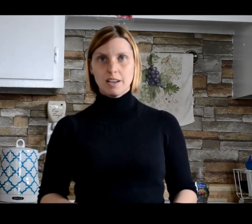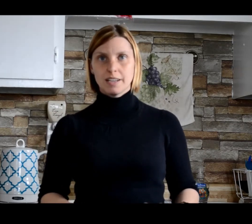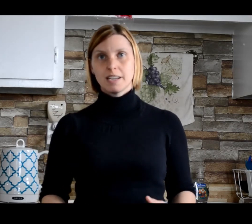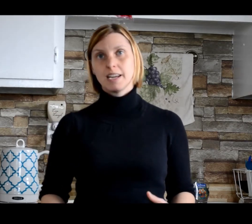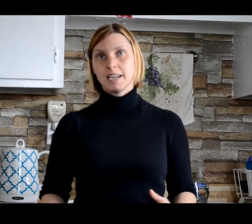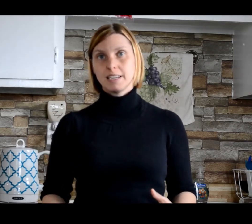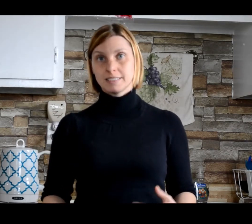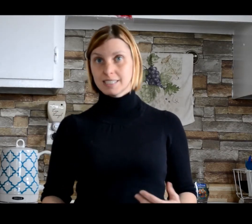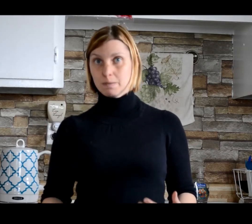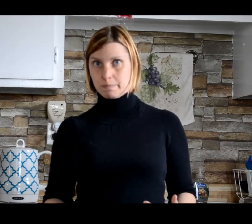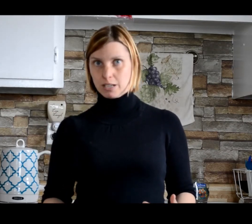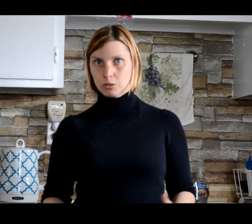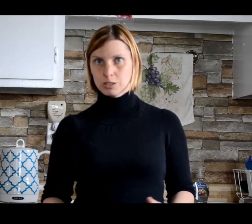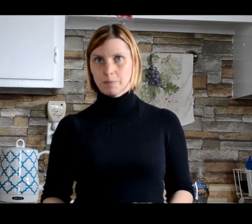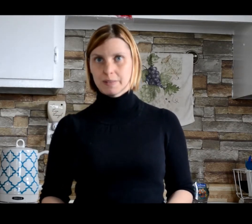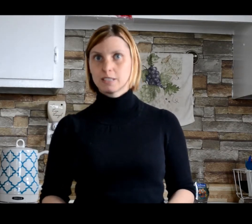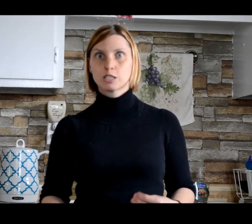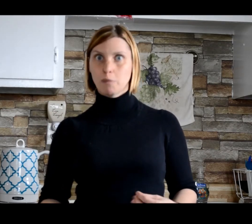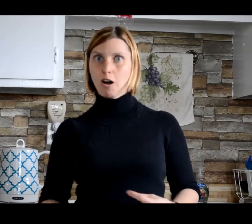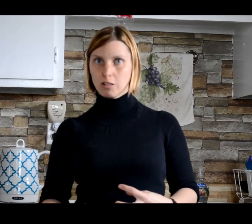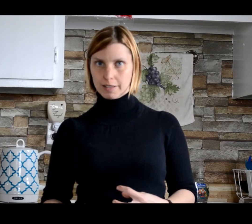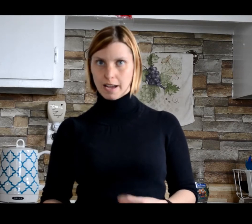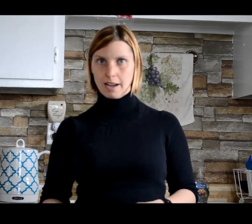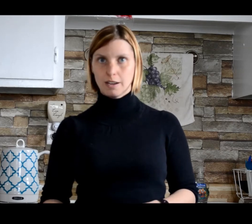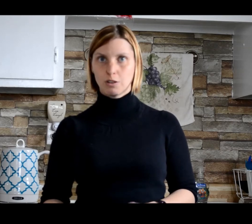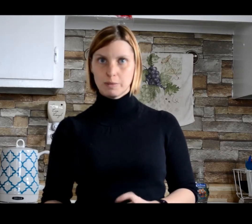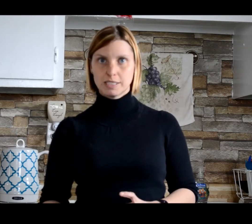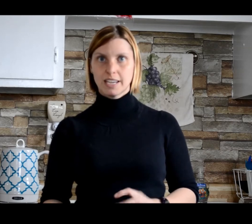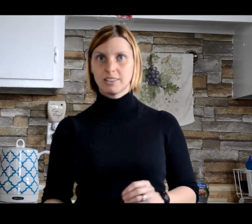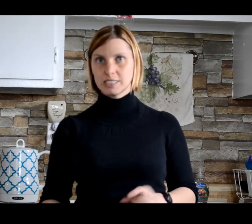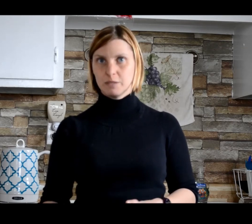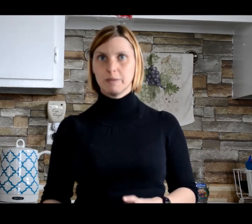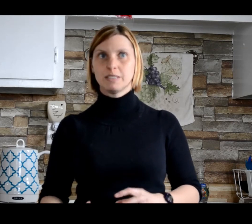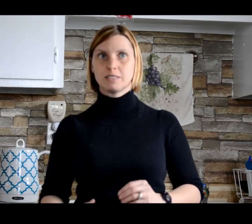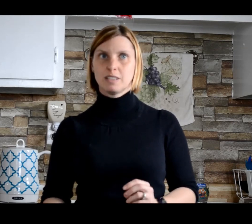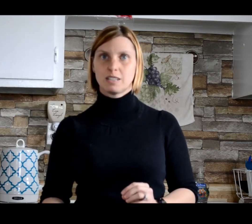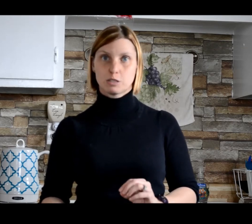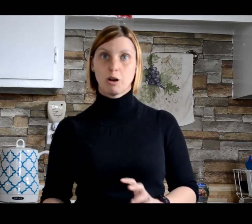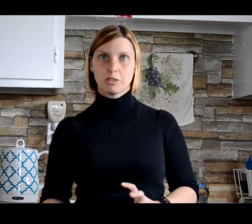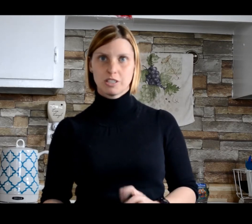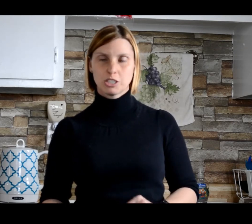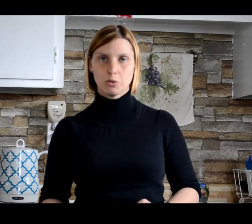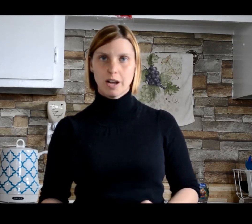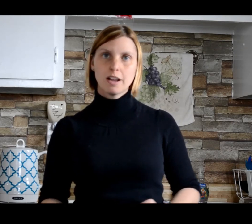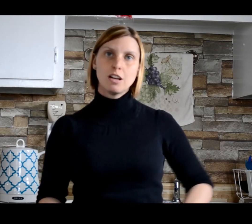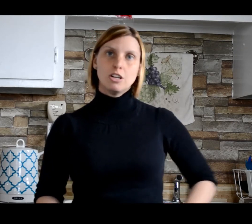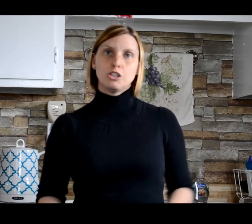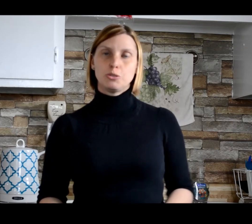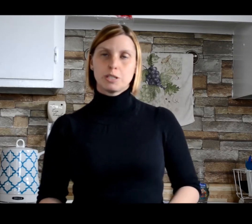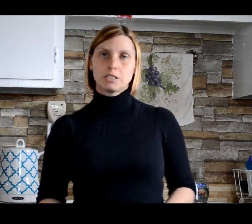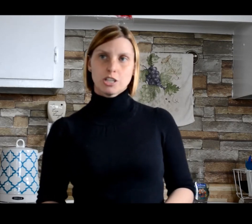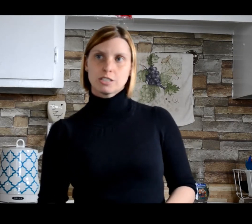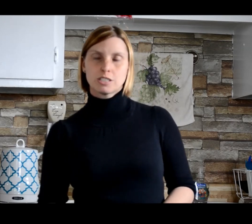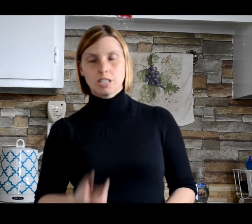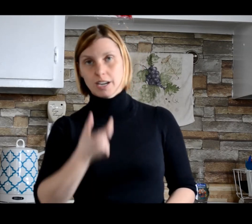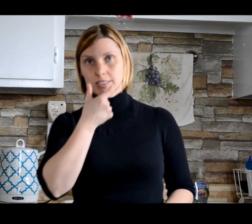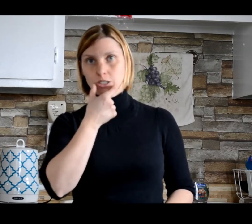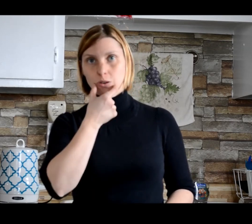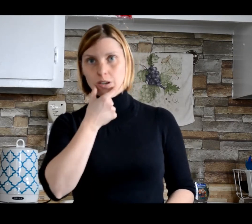a timbit or something small like that, a robin's egg or a timbit smaller than a donut. You can just sign donut